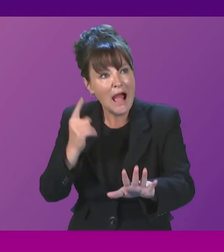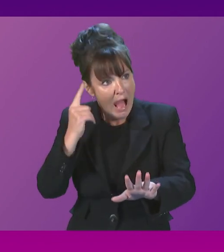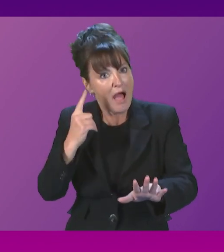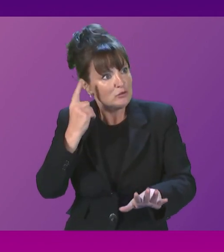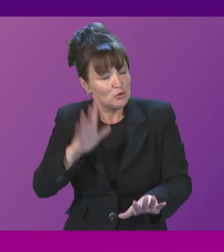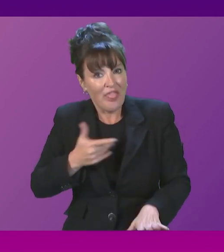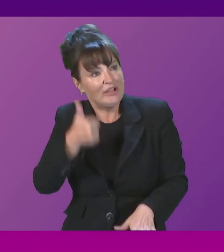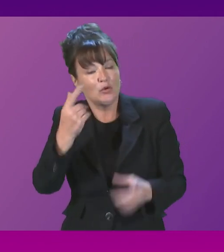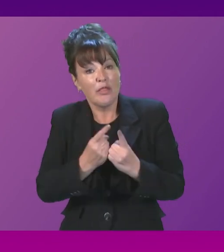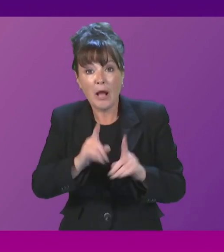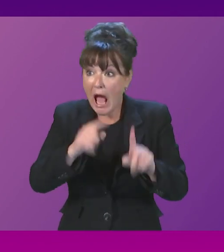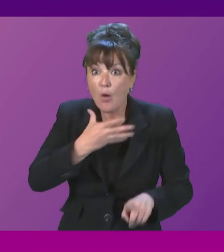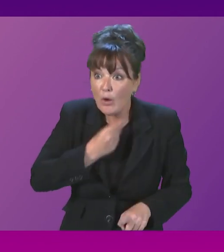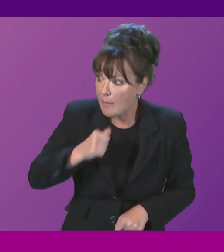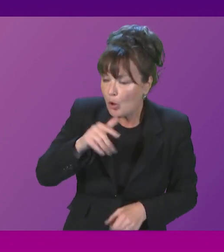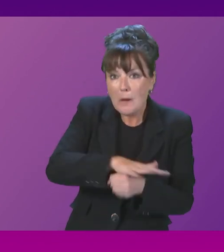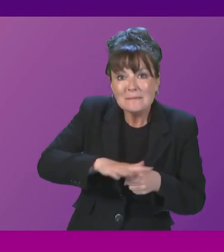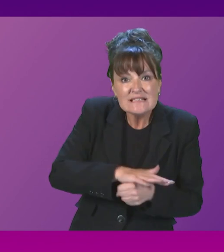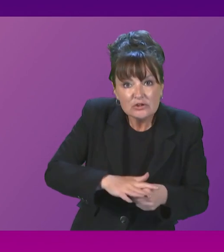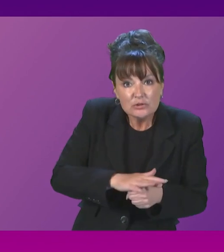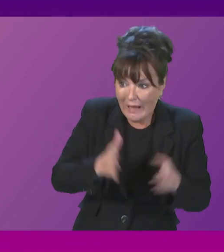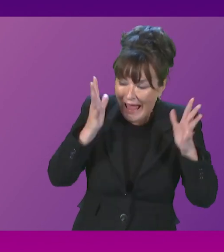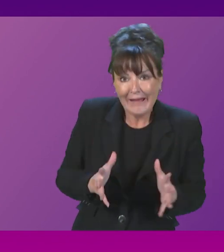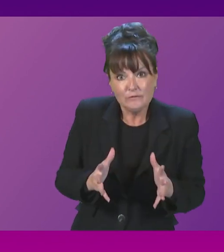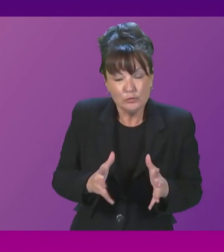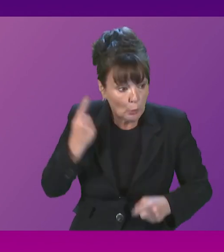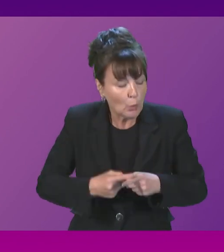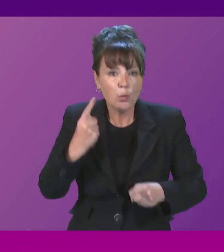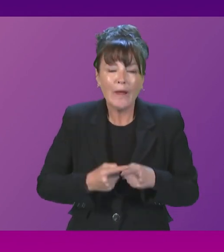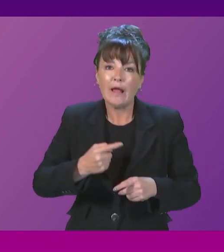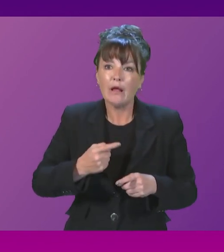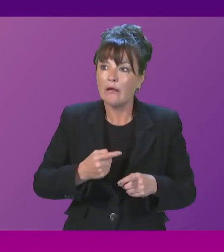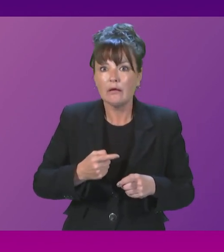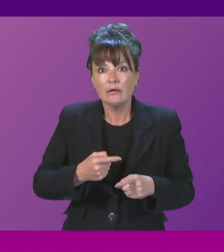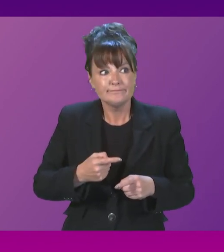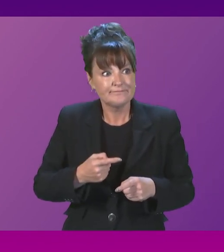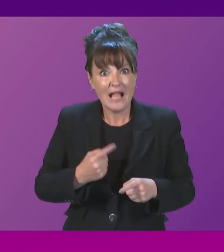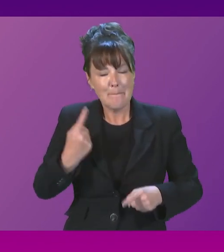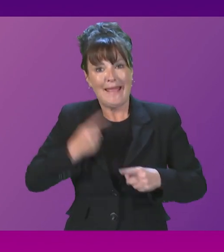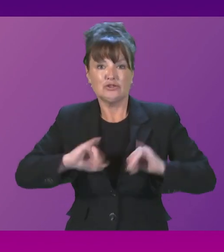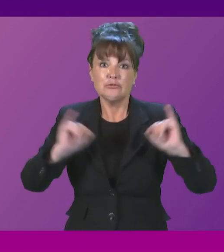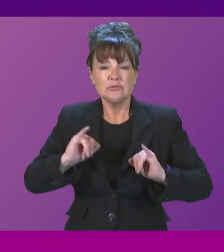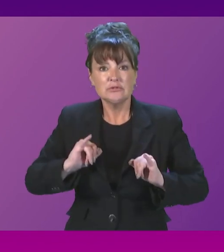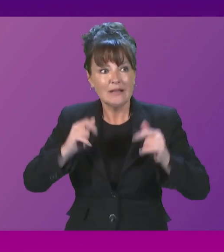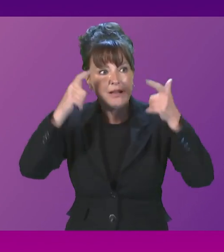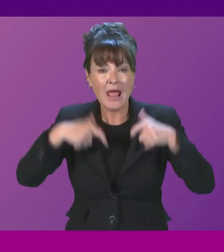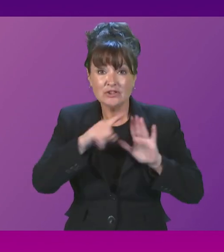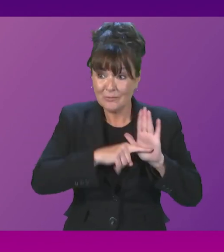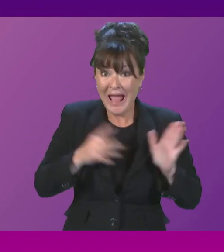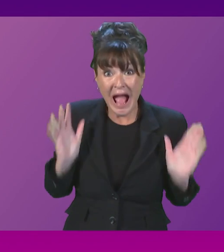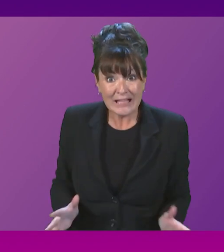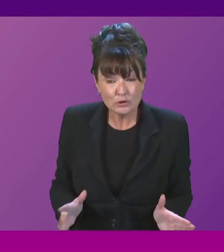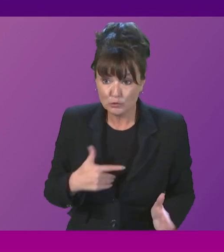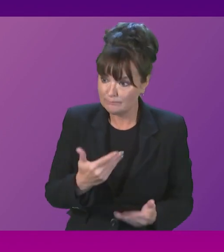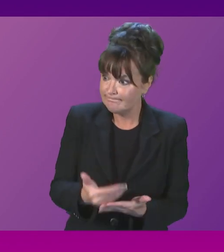legislation to protect people from the impact of rent increases. But I also wish we weren't in